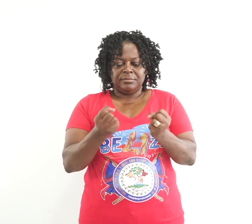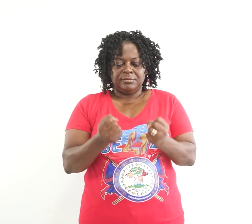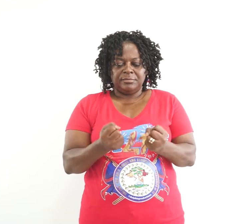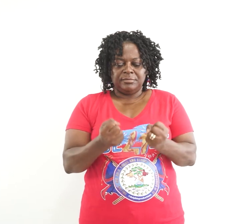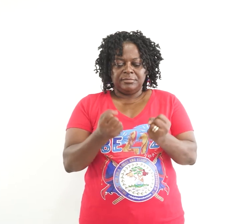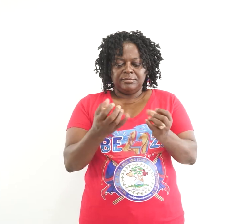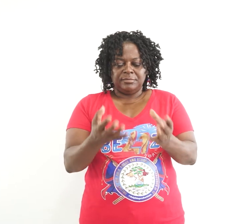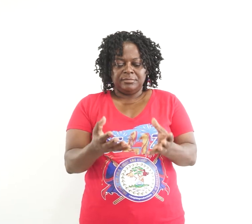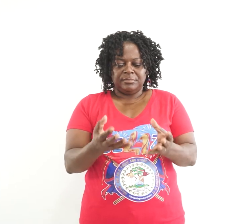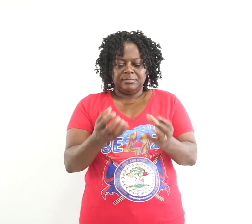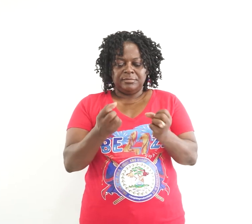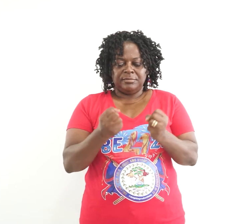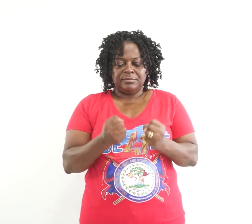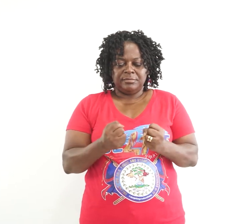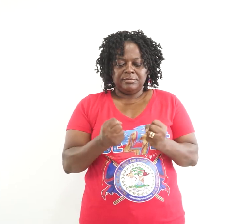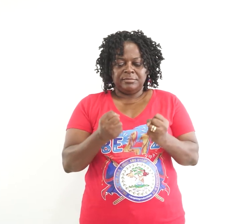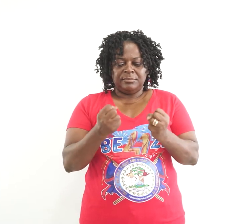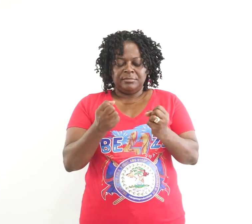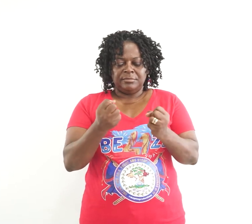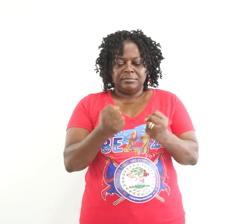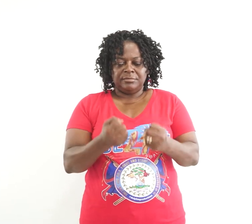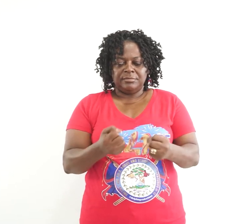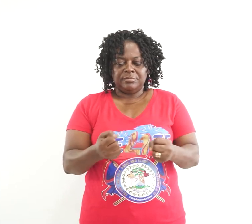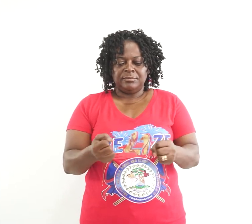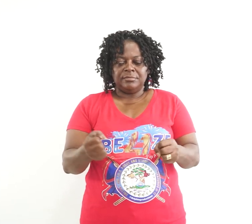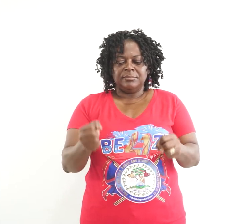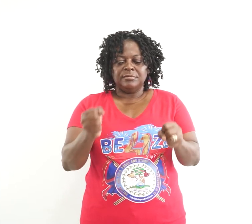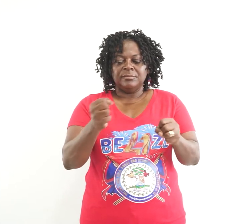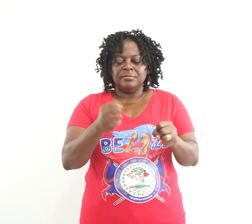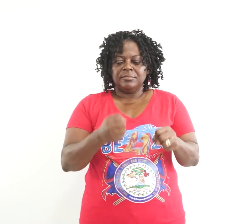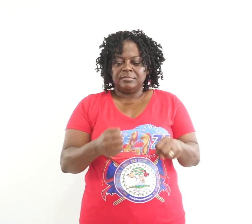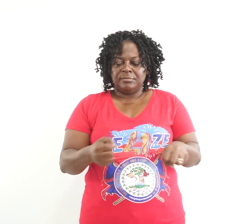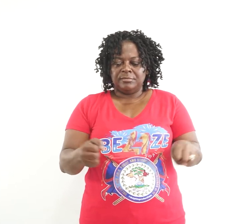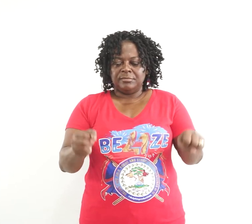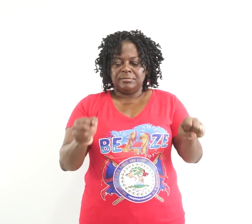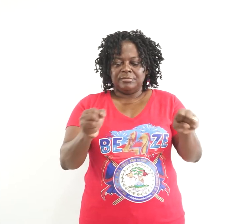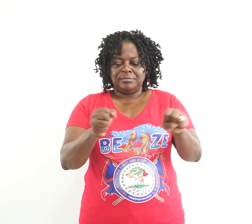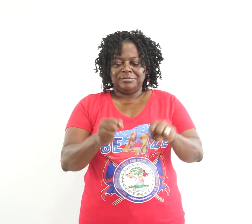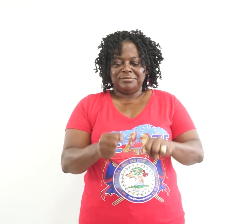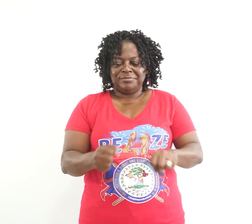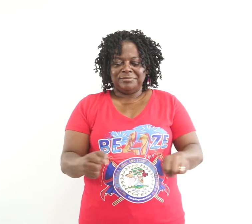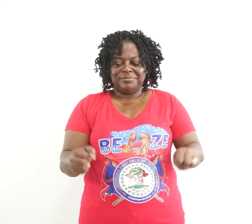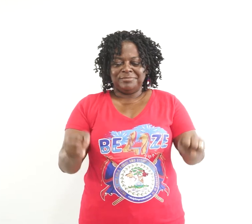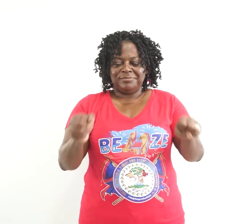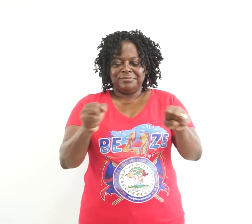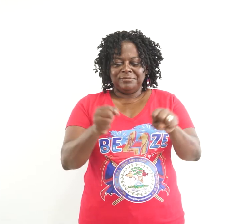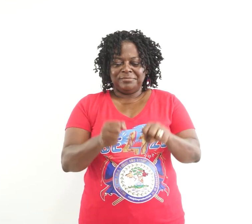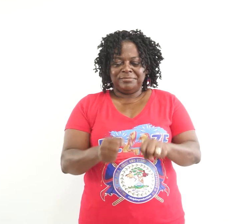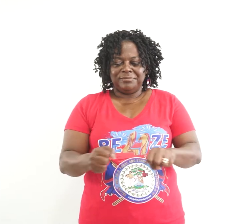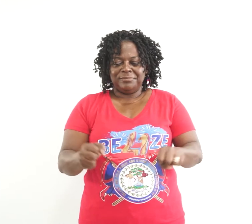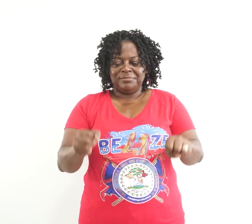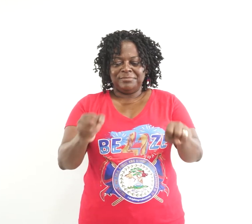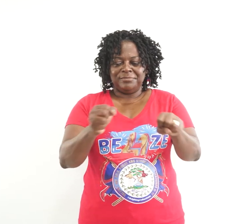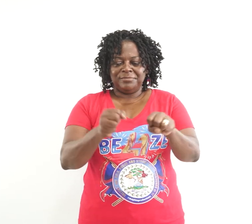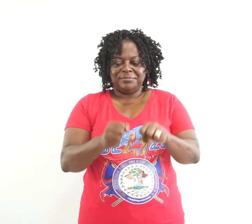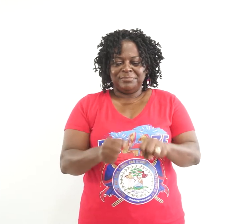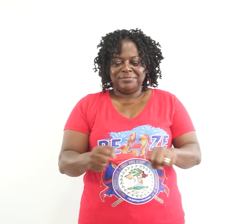Circle wrists counterclockwise and clockwise